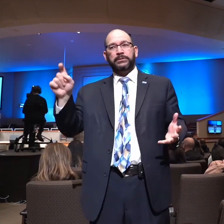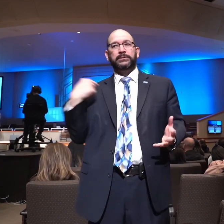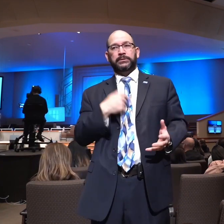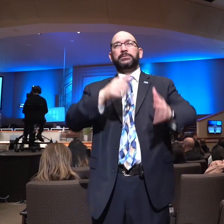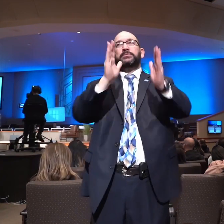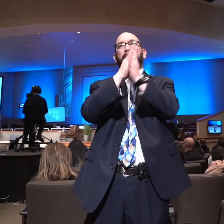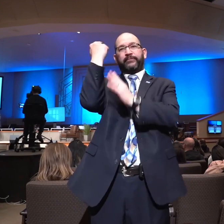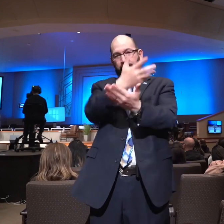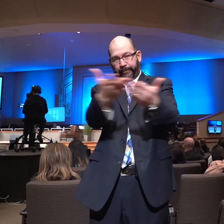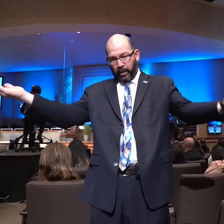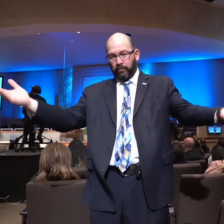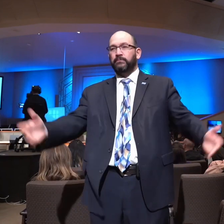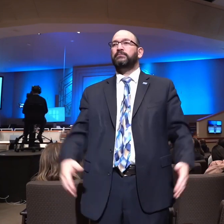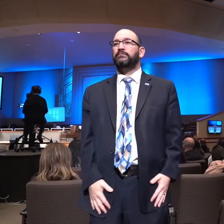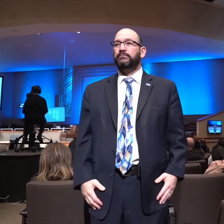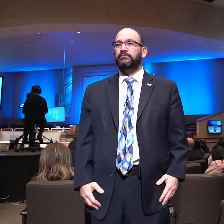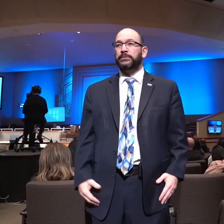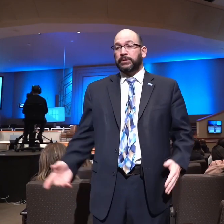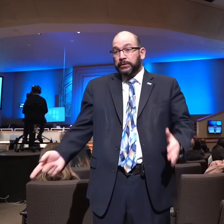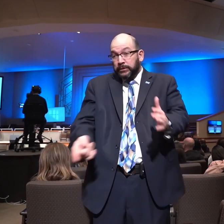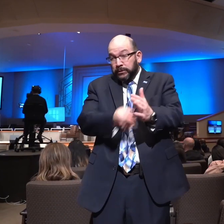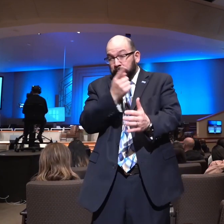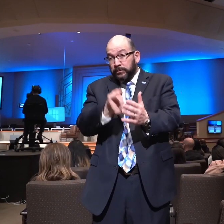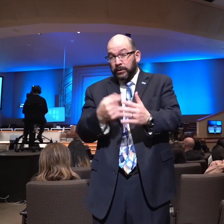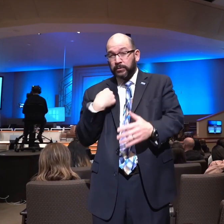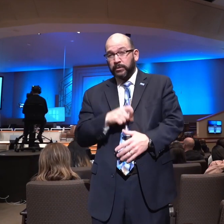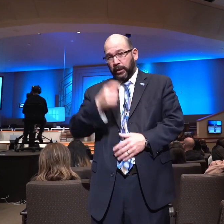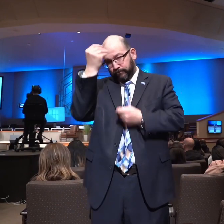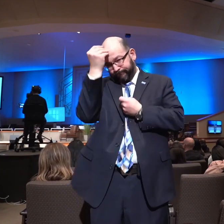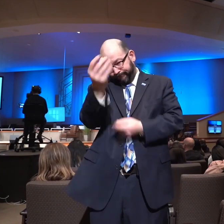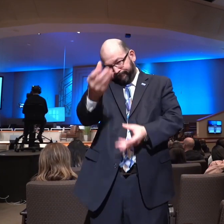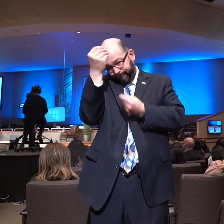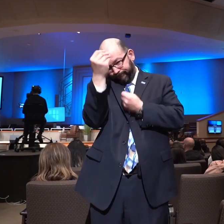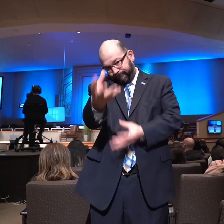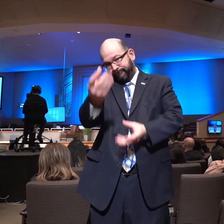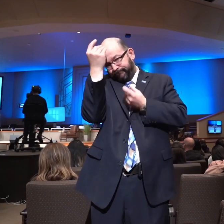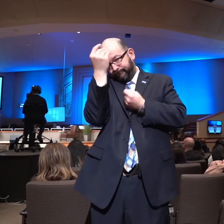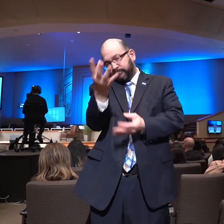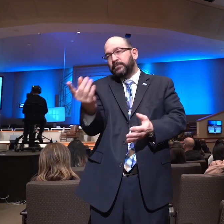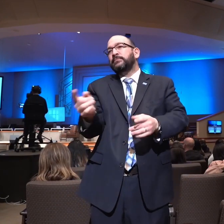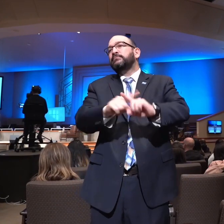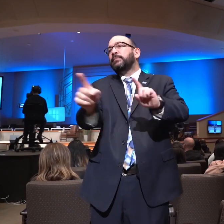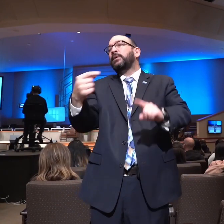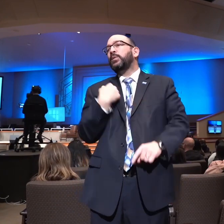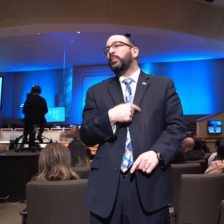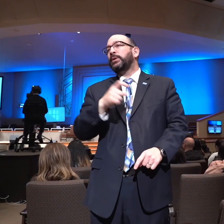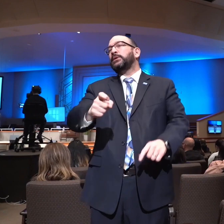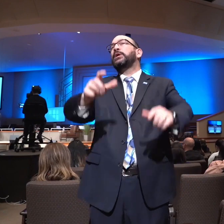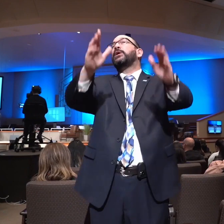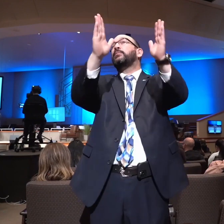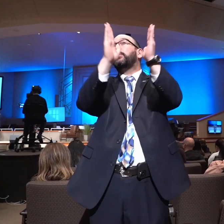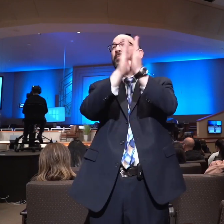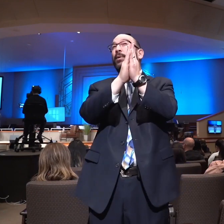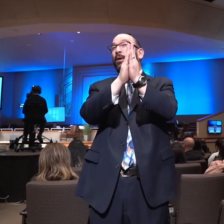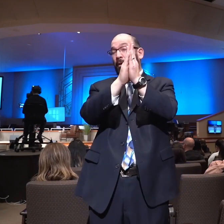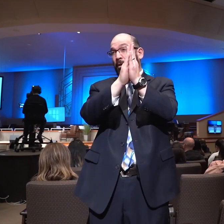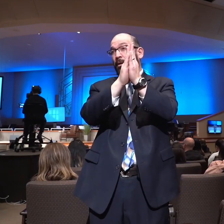Sometimes they need our voice. They need to know if we think something's going well or not so well, but they need our prayer. They need to know that we are praying